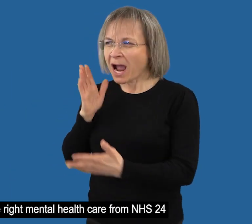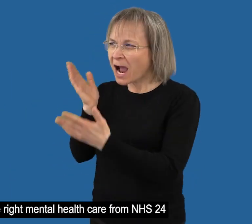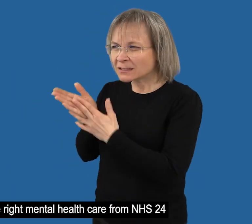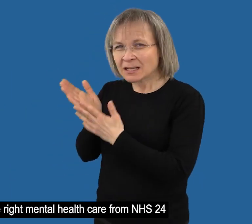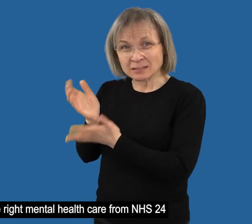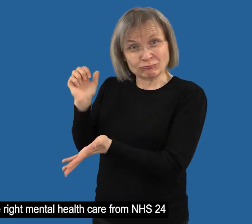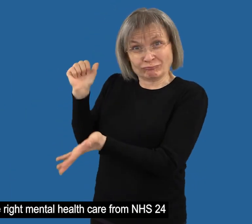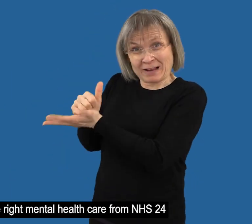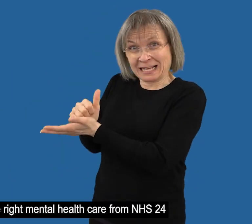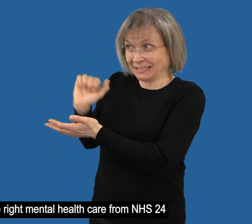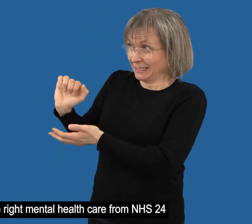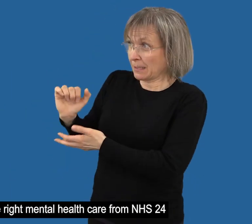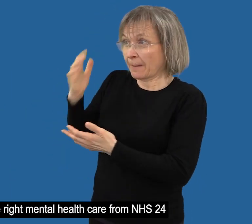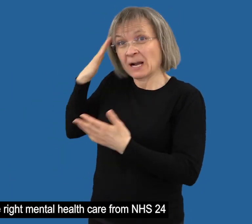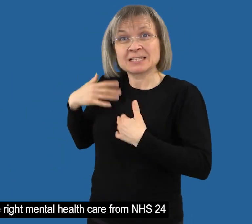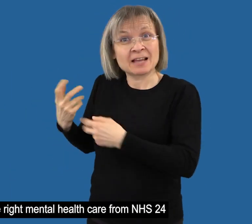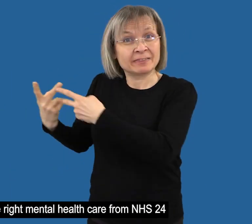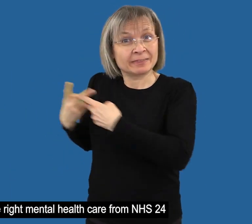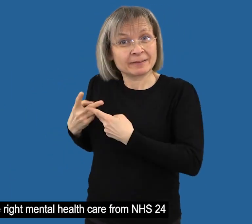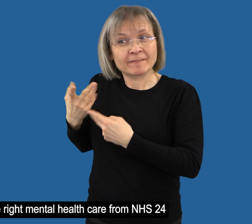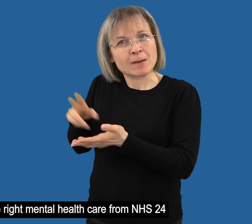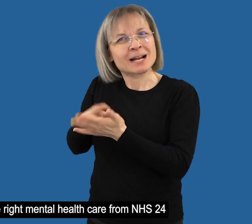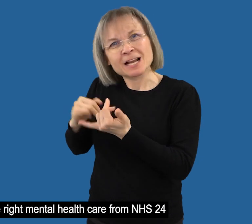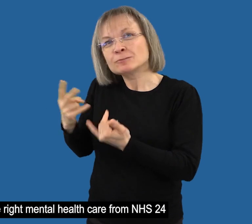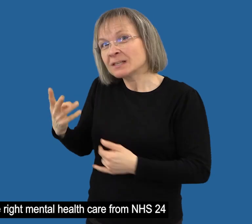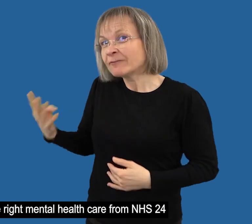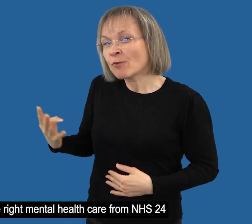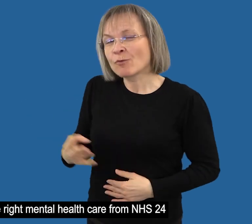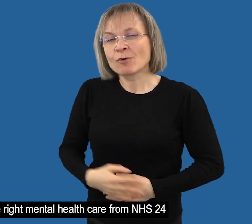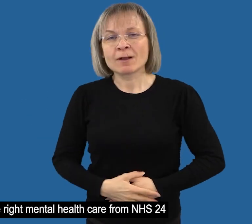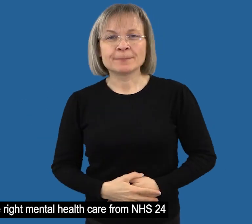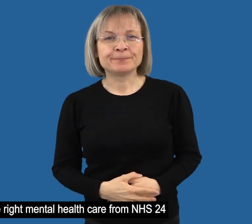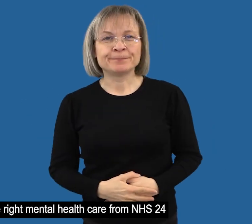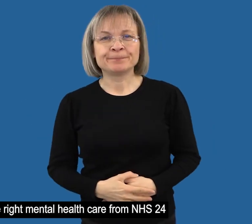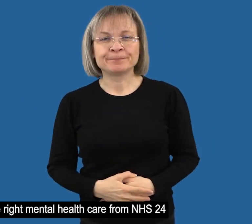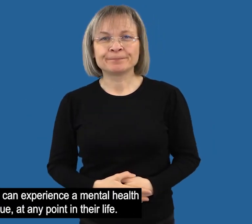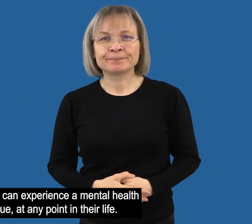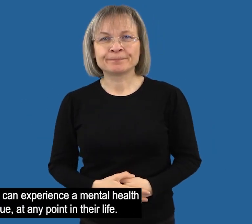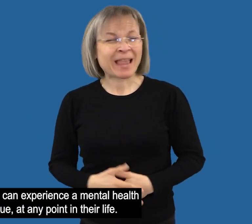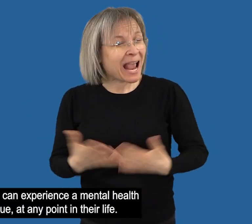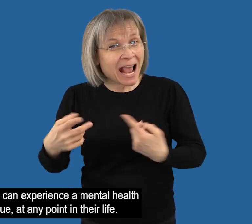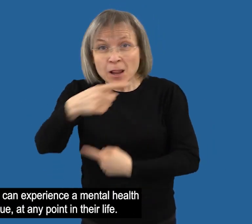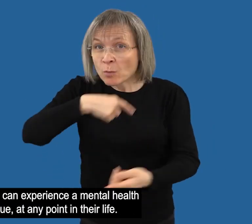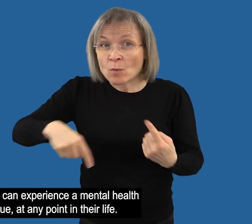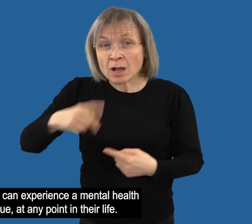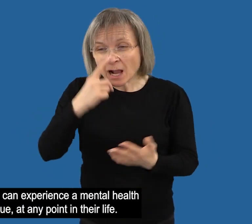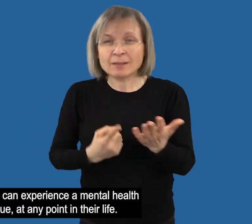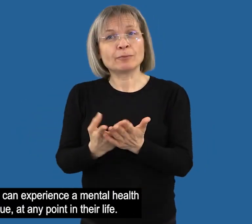Accessing the right mental health care from NHS 24 Anyone can experience a mental health